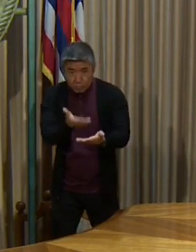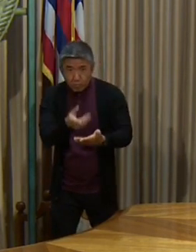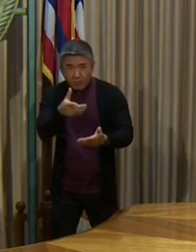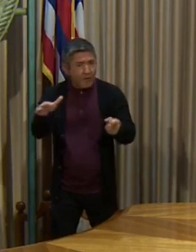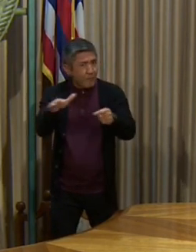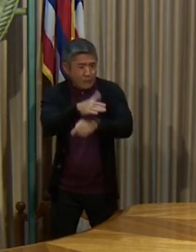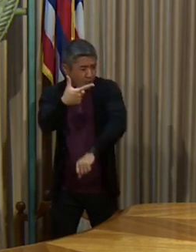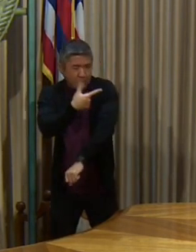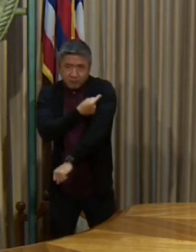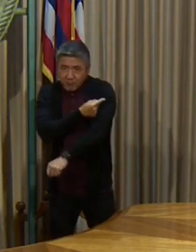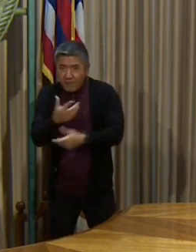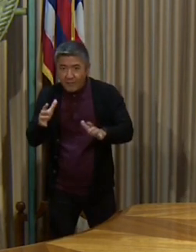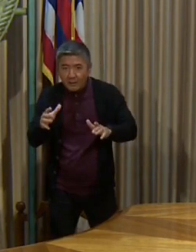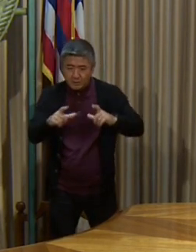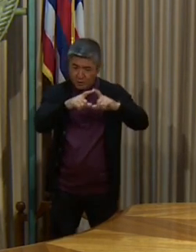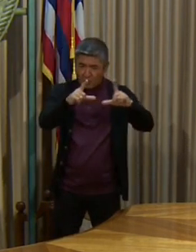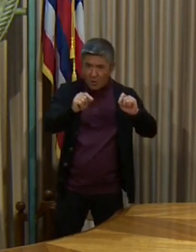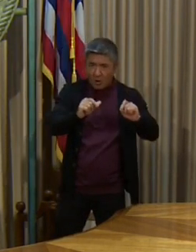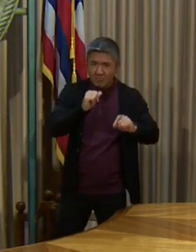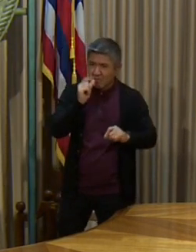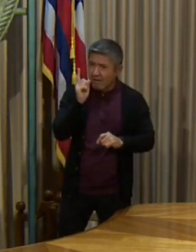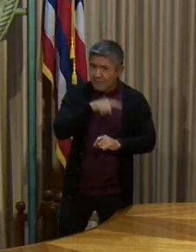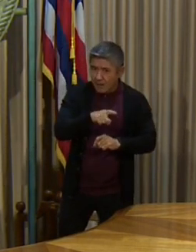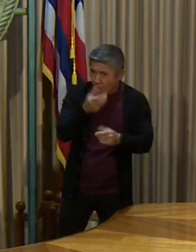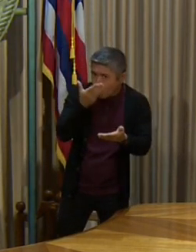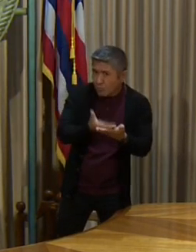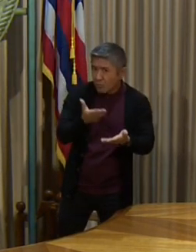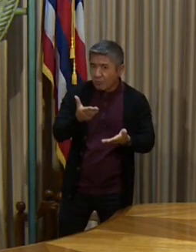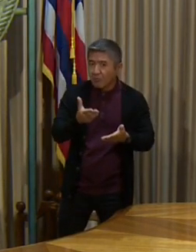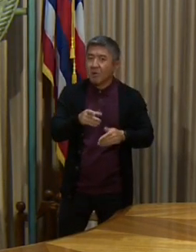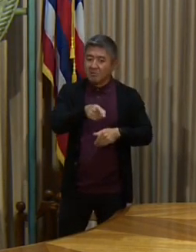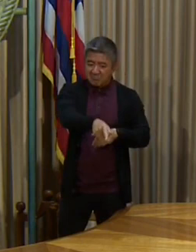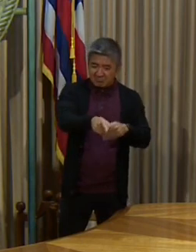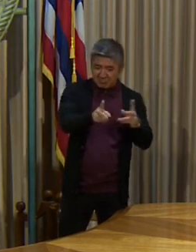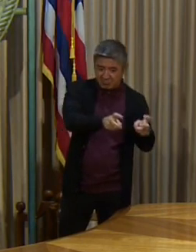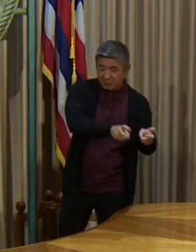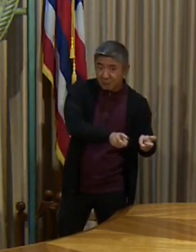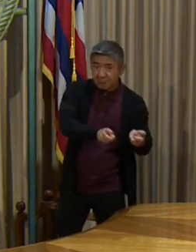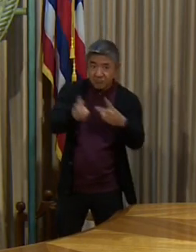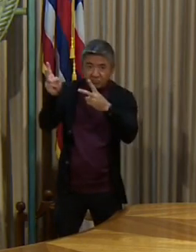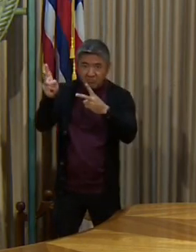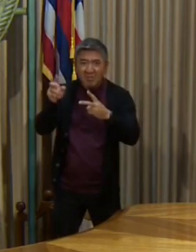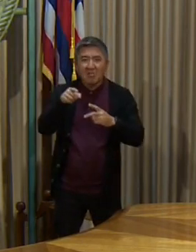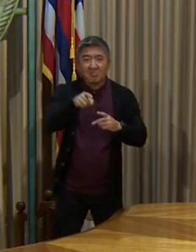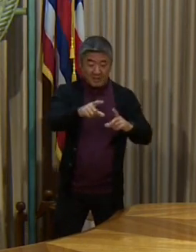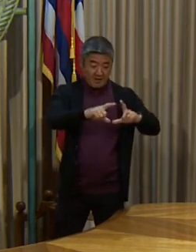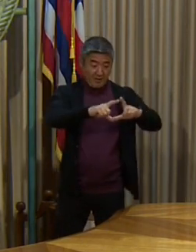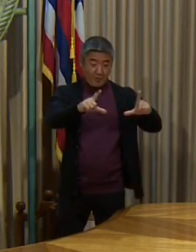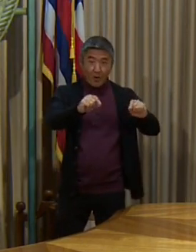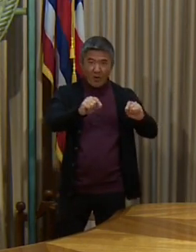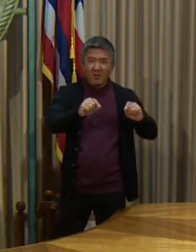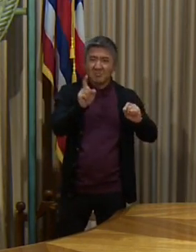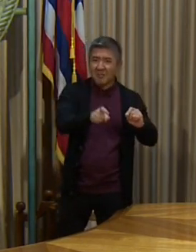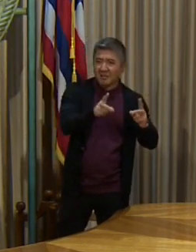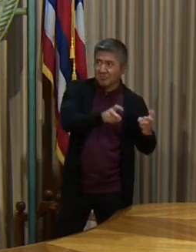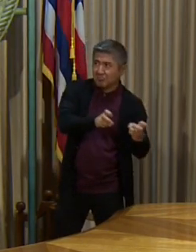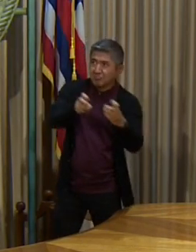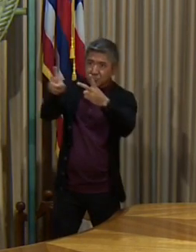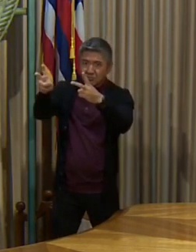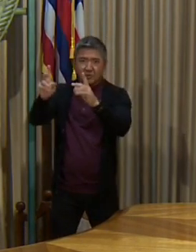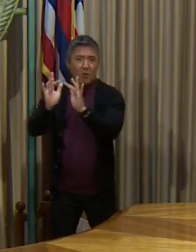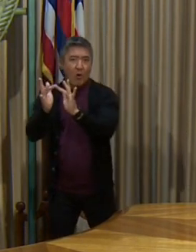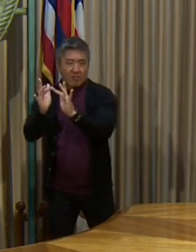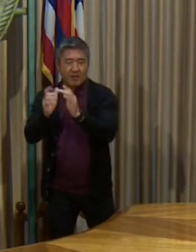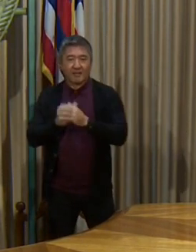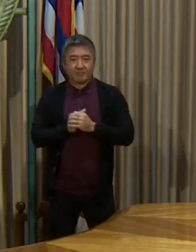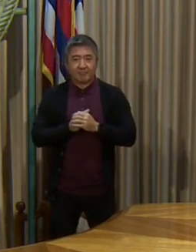and that the card is not fraudulent, and then upload their PDF or photocopy of the vaccination card. Travelers